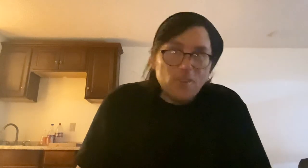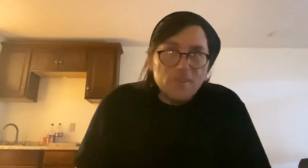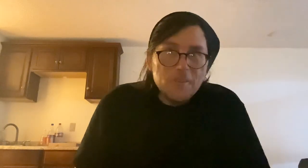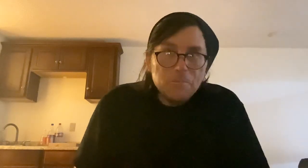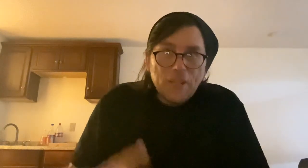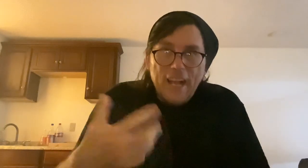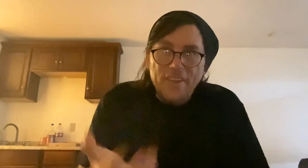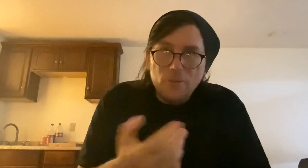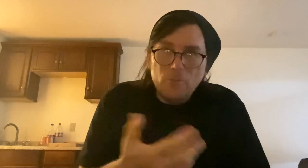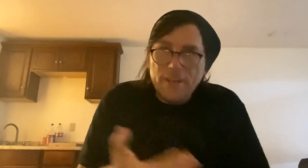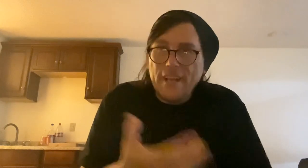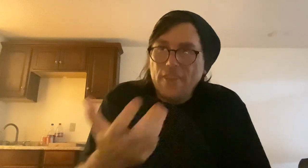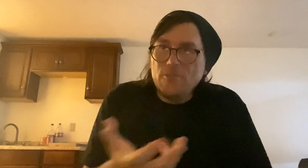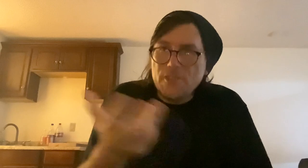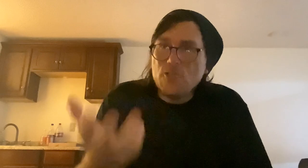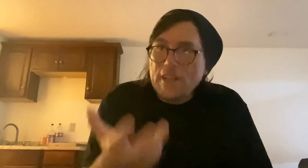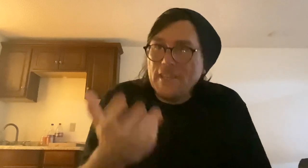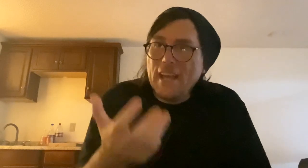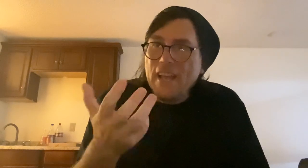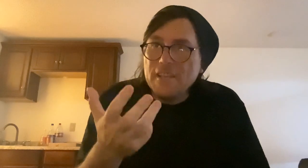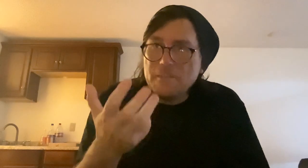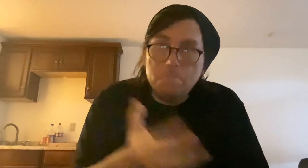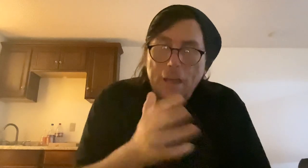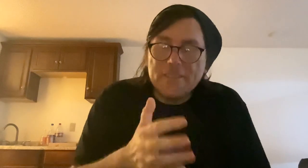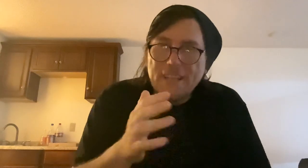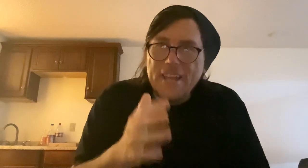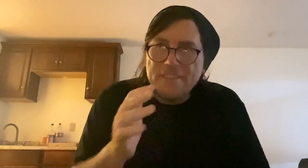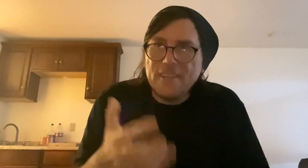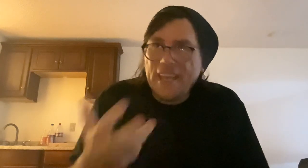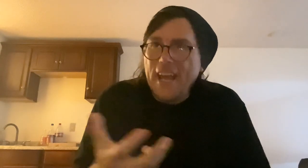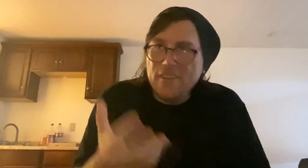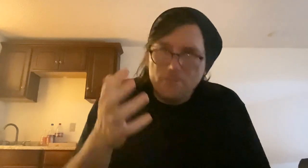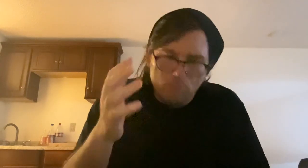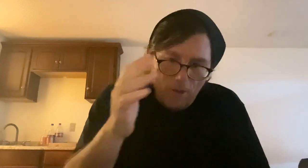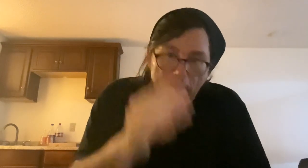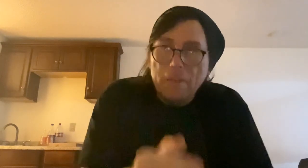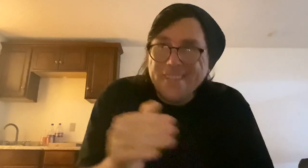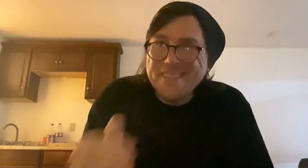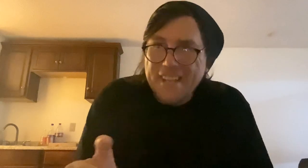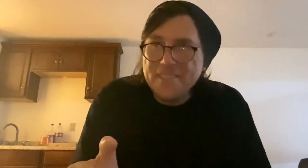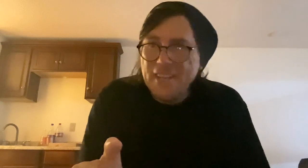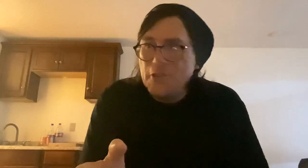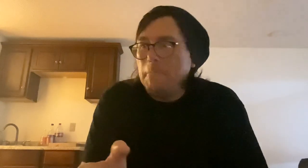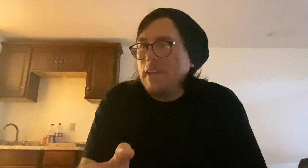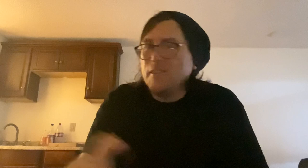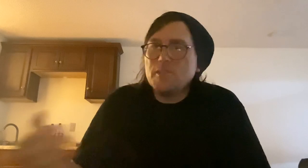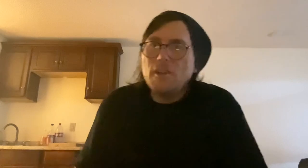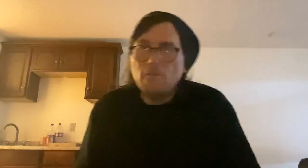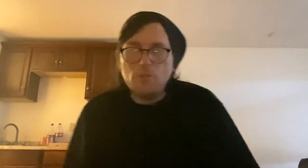And they'll read it, and they'll read just translate it as best as it can to where it makes sense in Japanese for